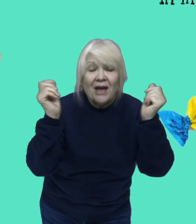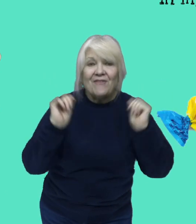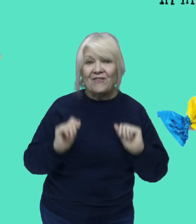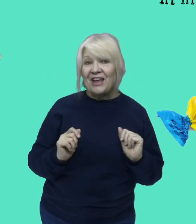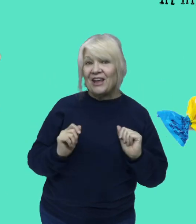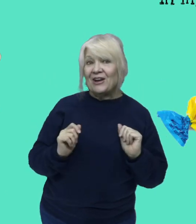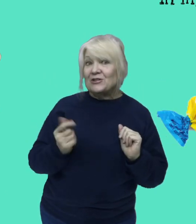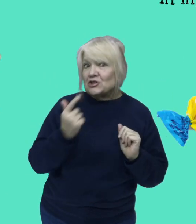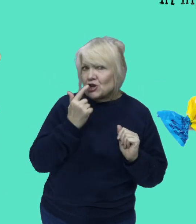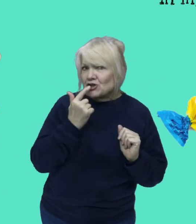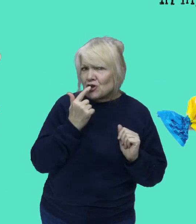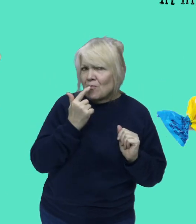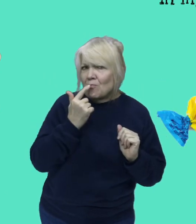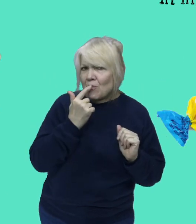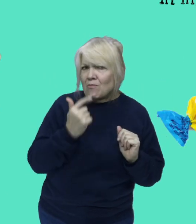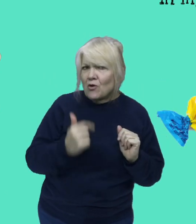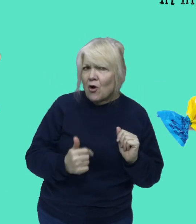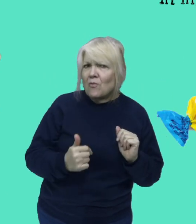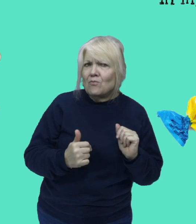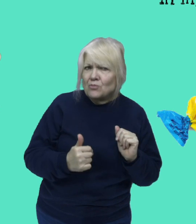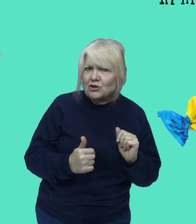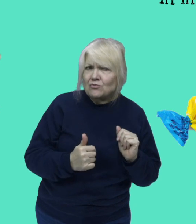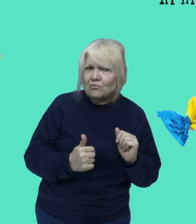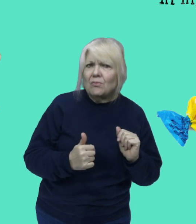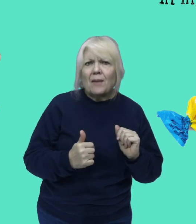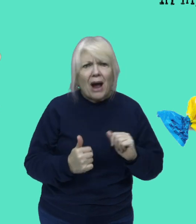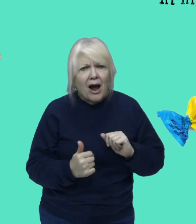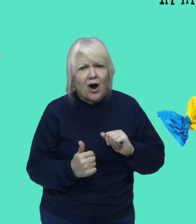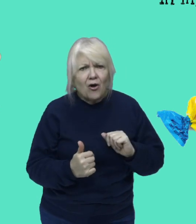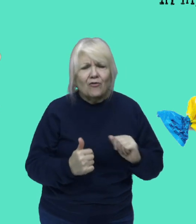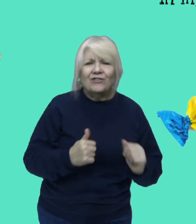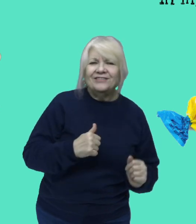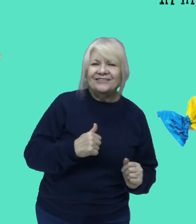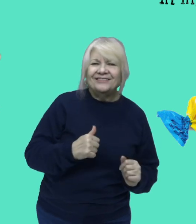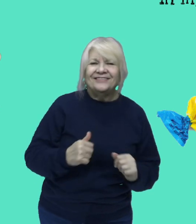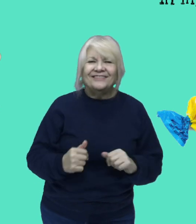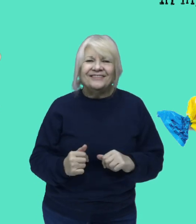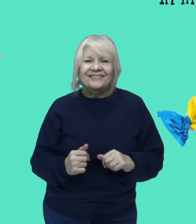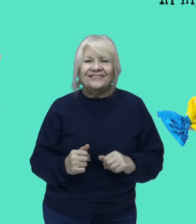of my fingers. Stick some Wum Wum Wum in my mouth.